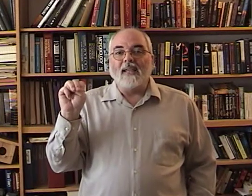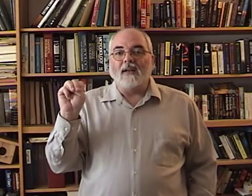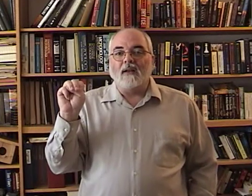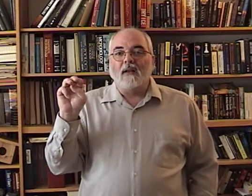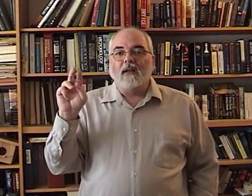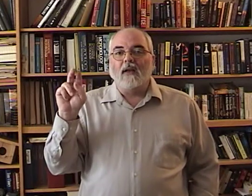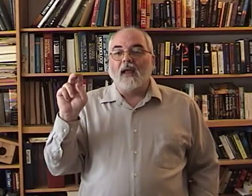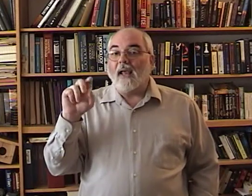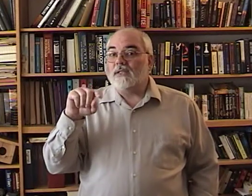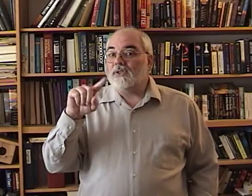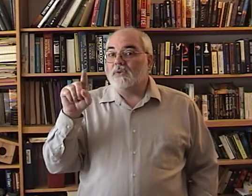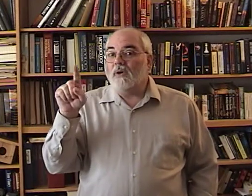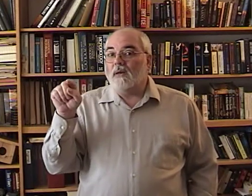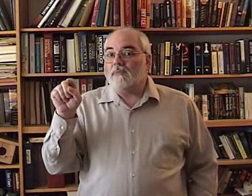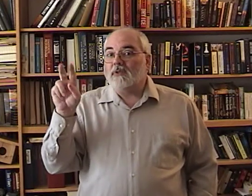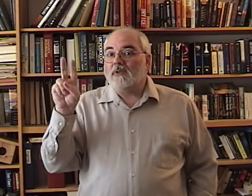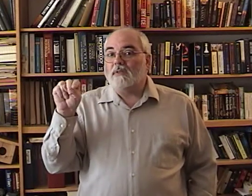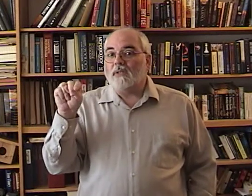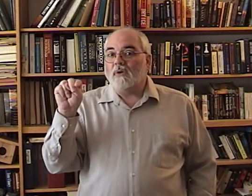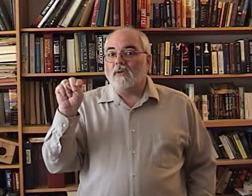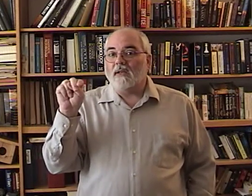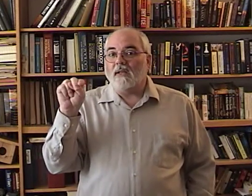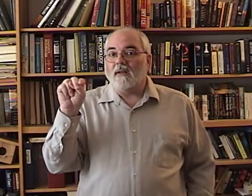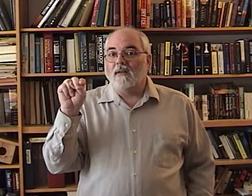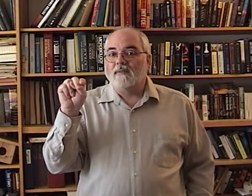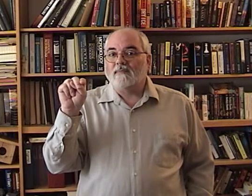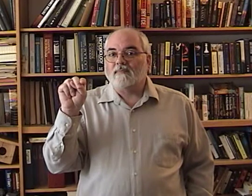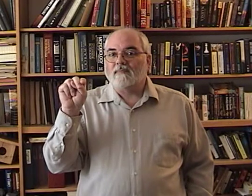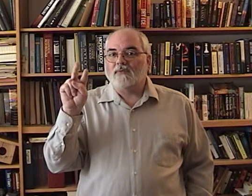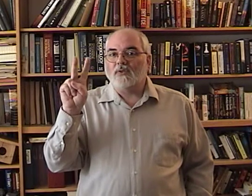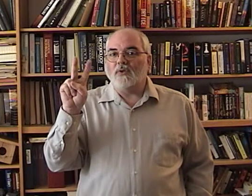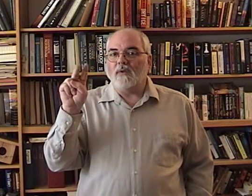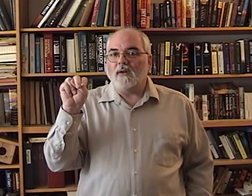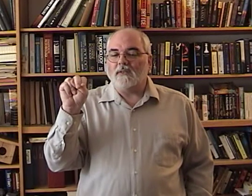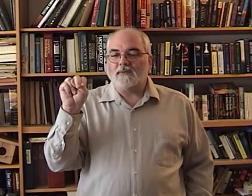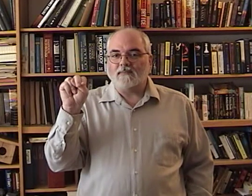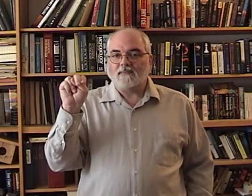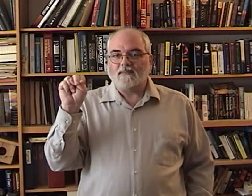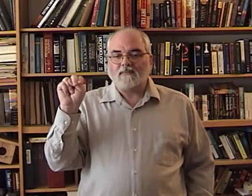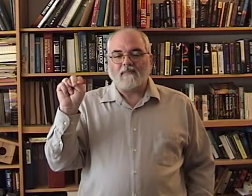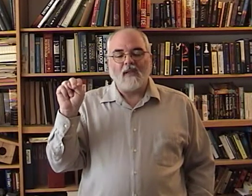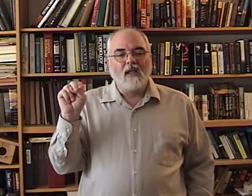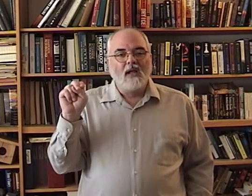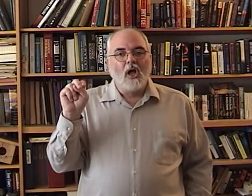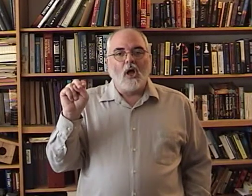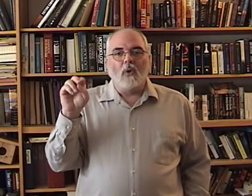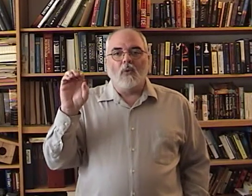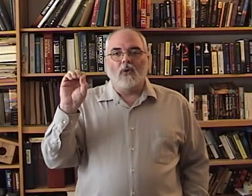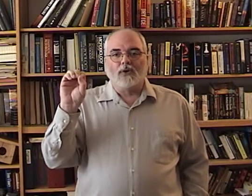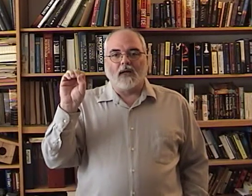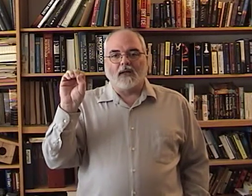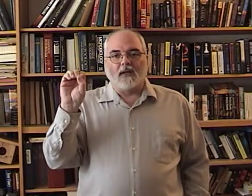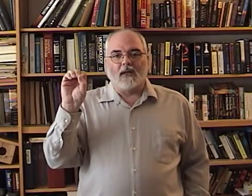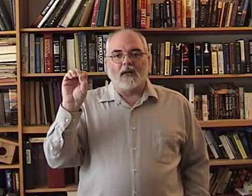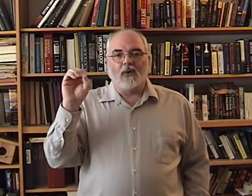N has two humps. So, N. Two fingers. O. Looks like the letter O.